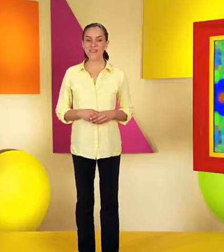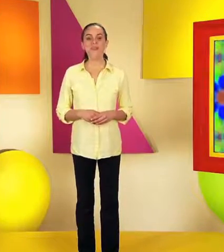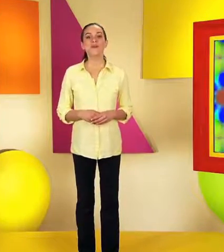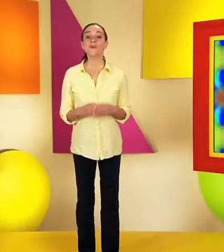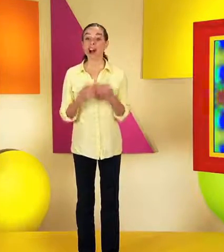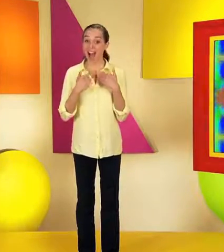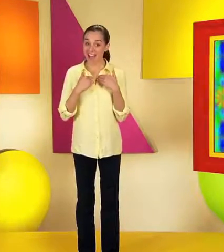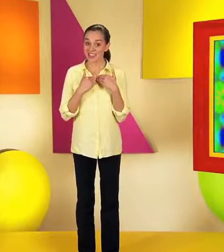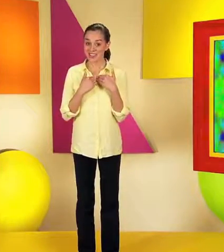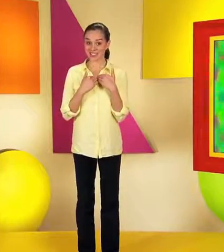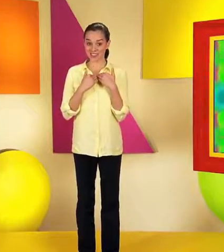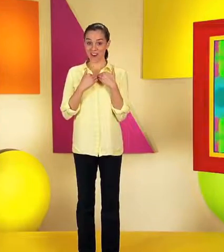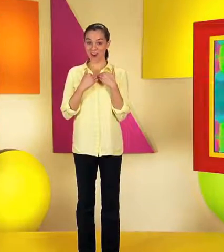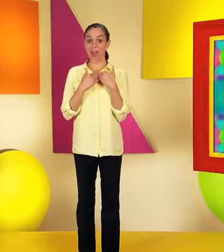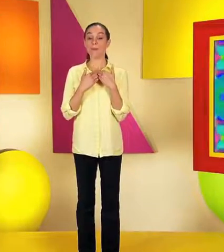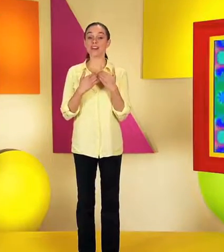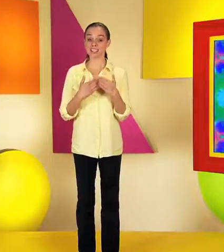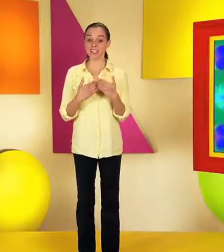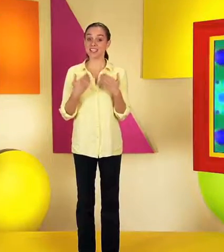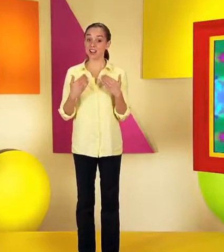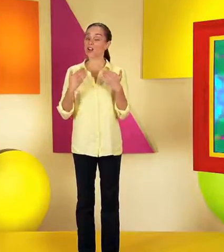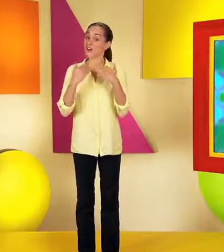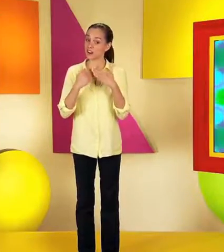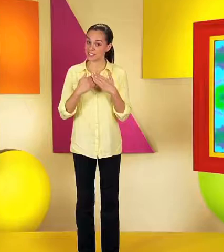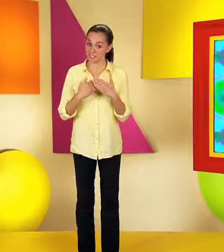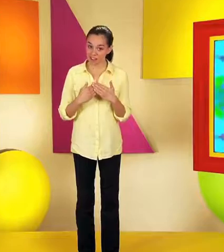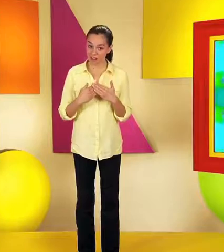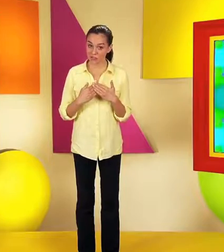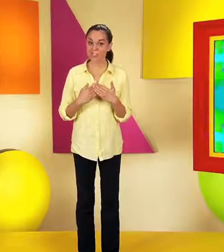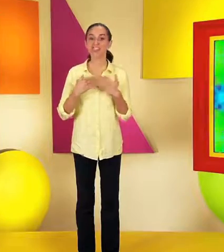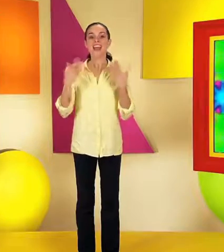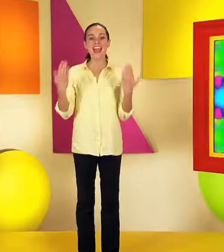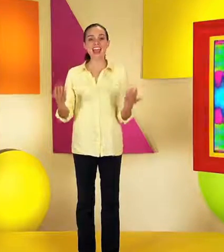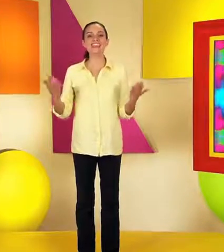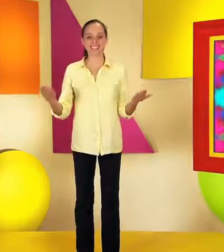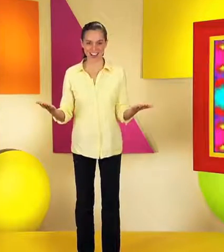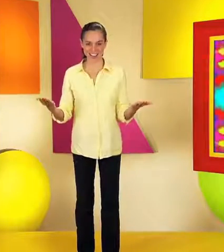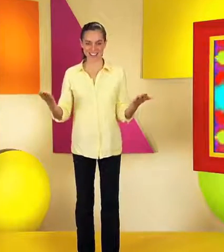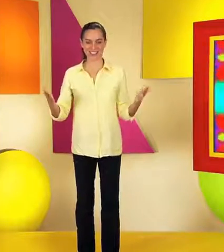Well, I know a song about taking care of ourselves and others.